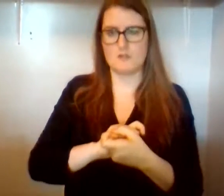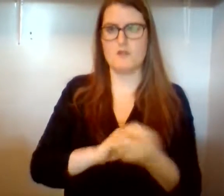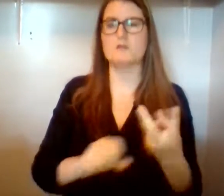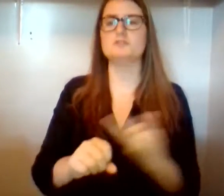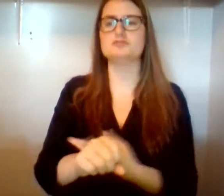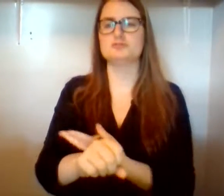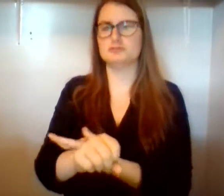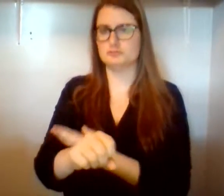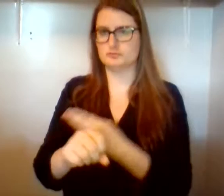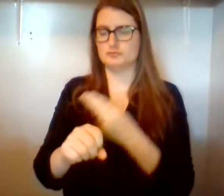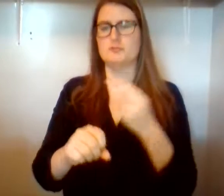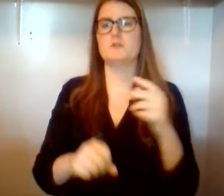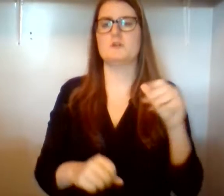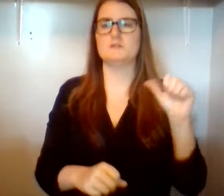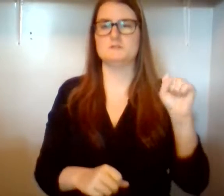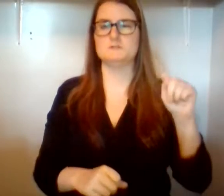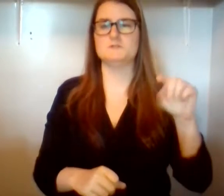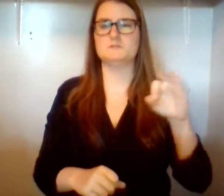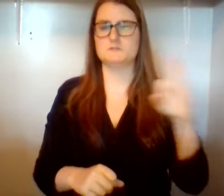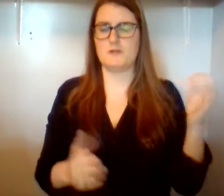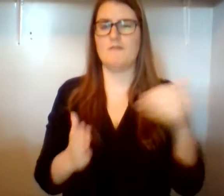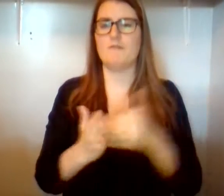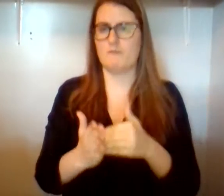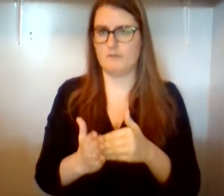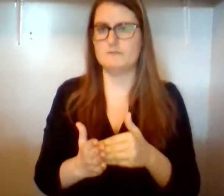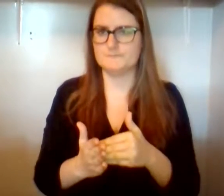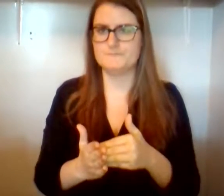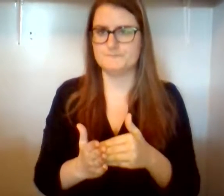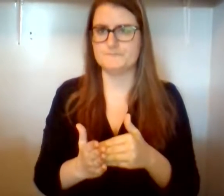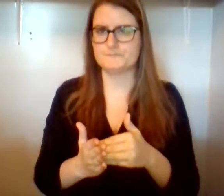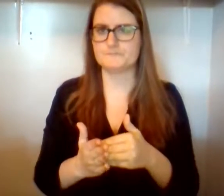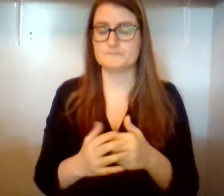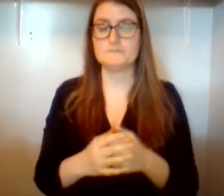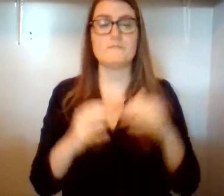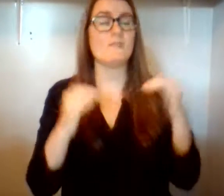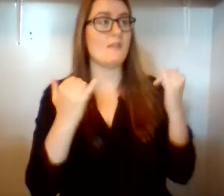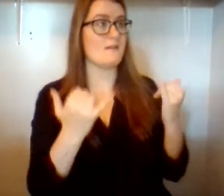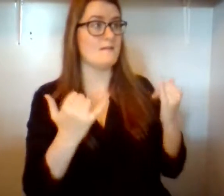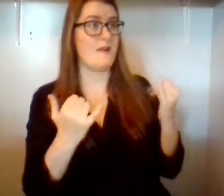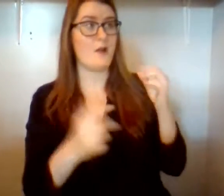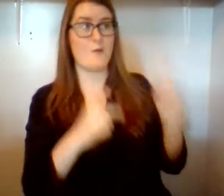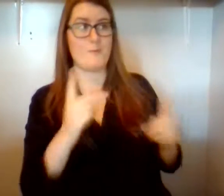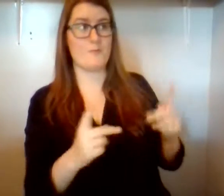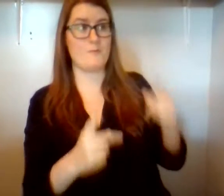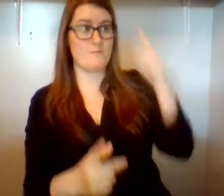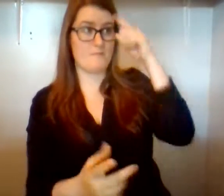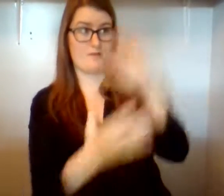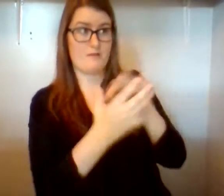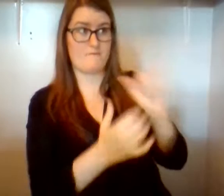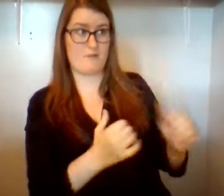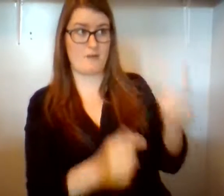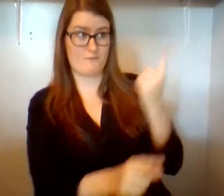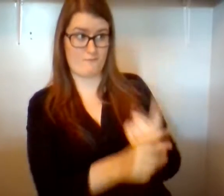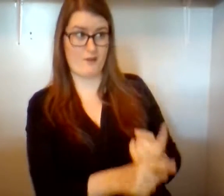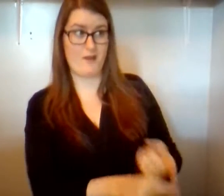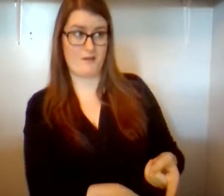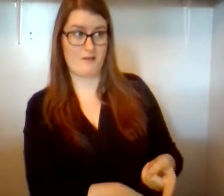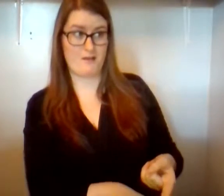But what? But I can't go to Egypt. I'm not good at talking to people. I get all nervous and I mess up my words.